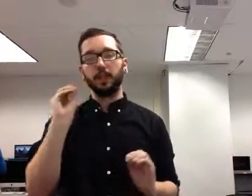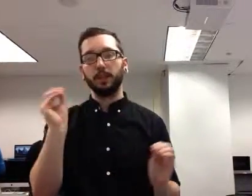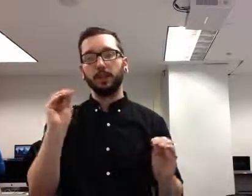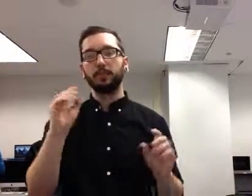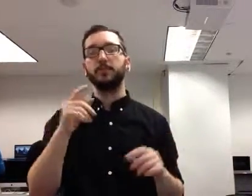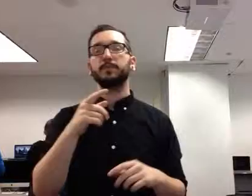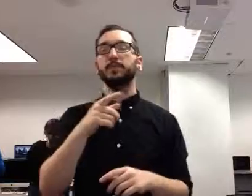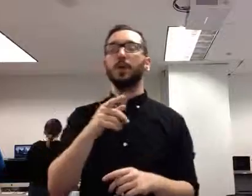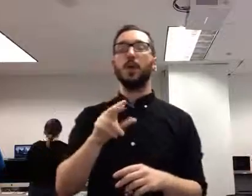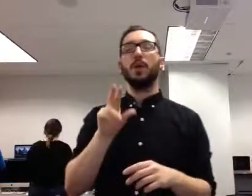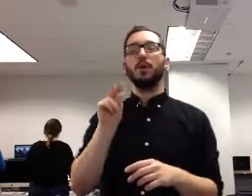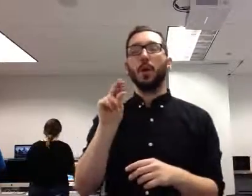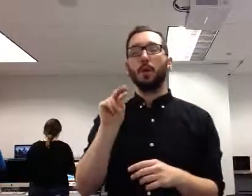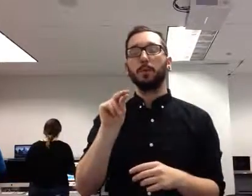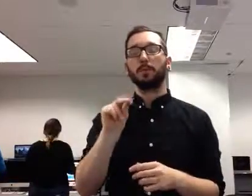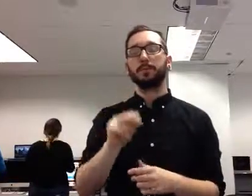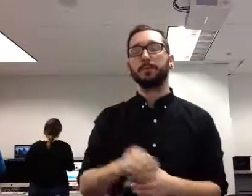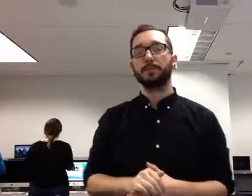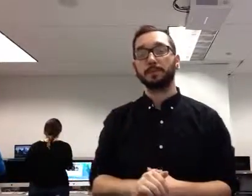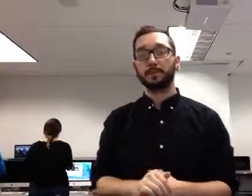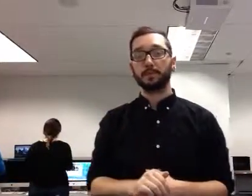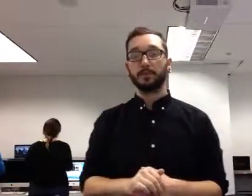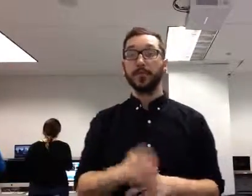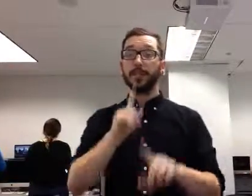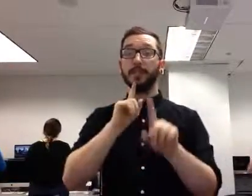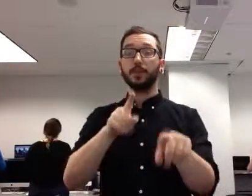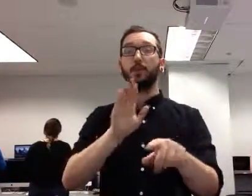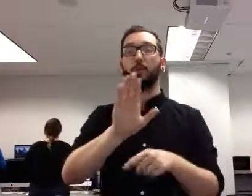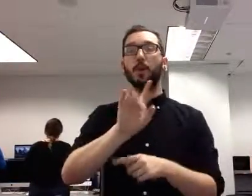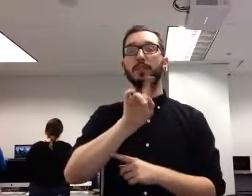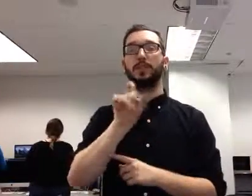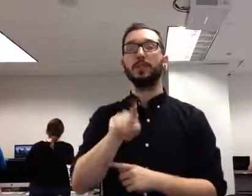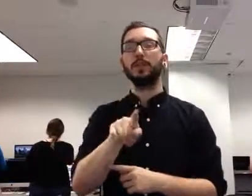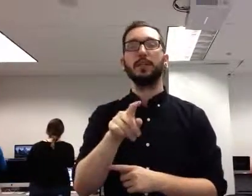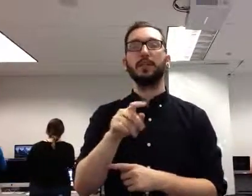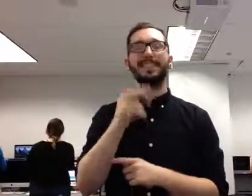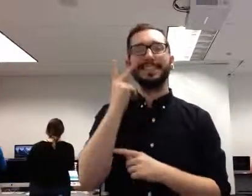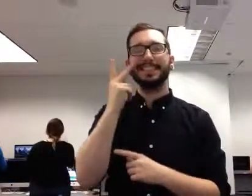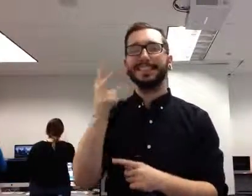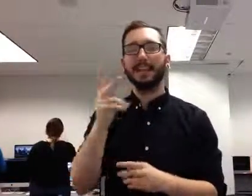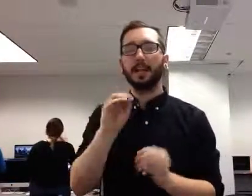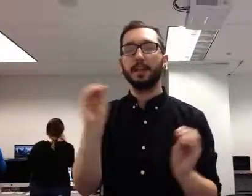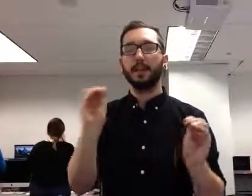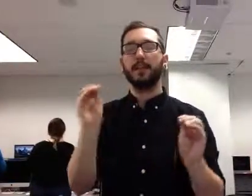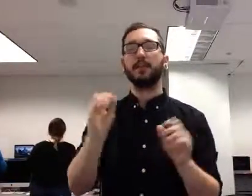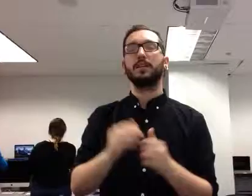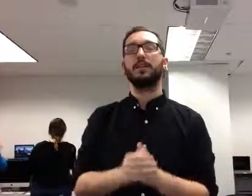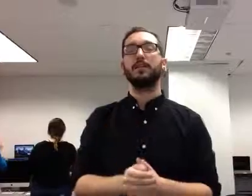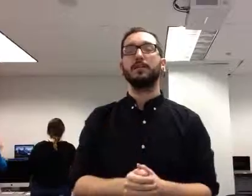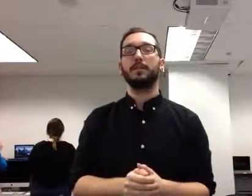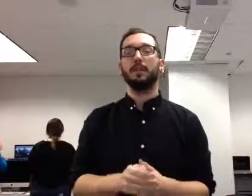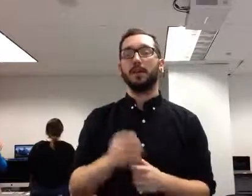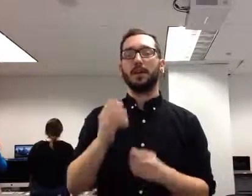No. To answer your question, they didn't see that. Obviously, the Czechs had been taken over